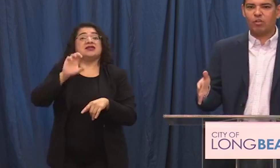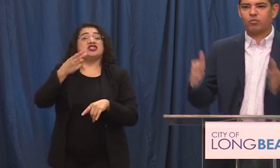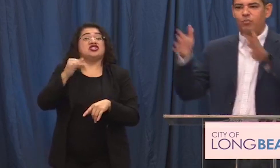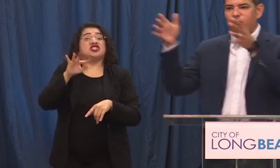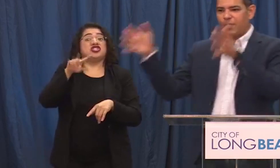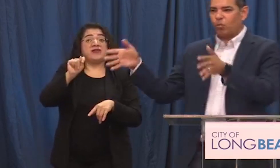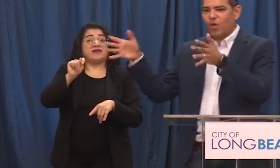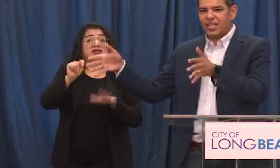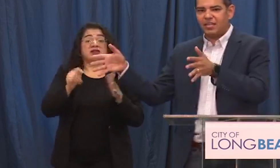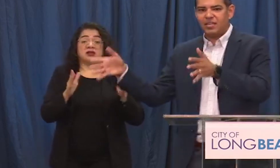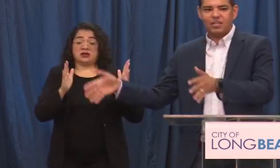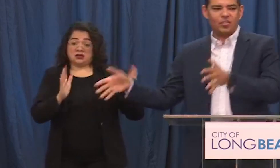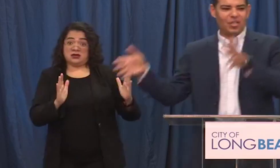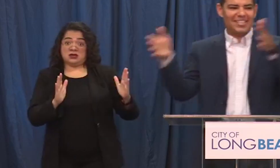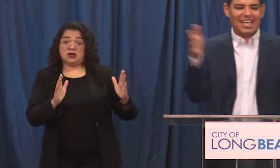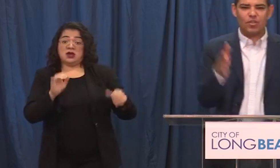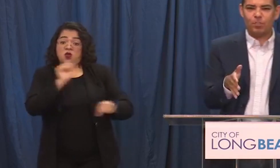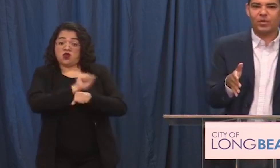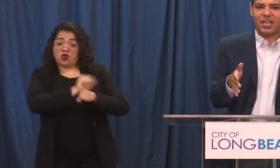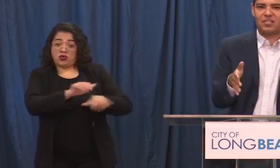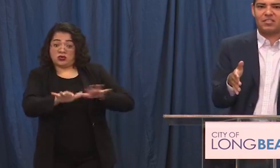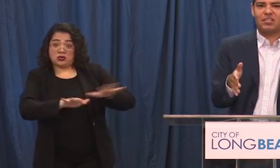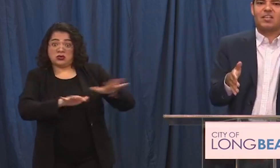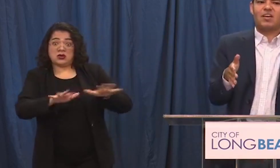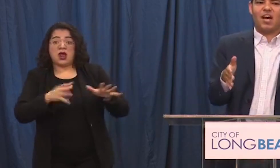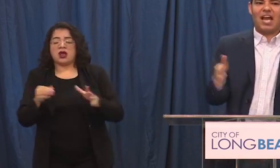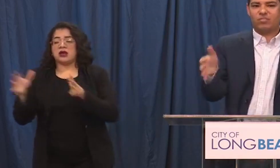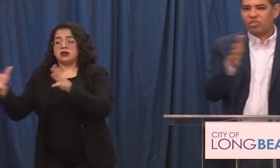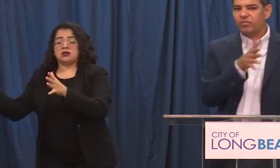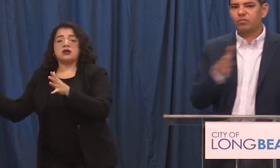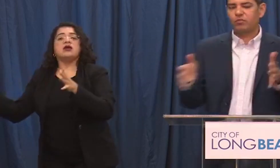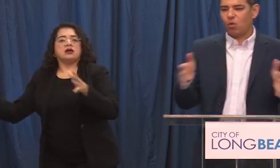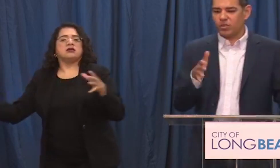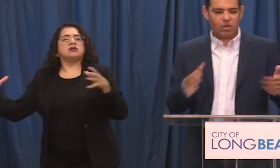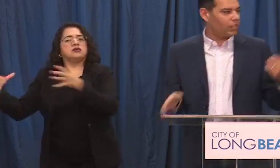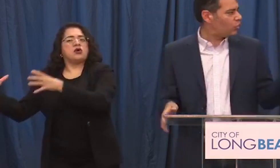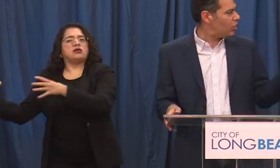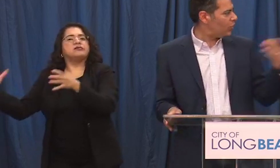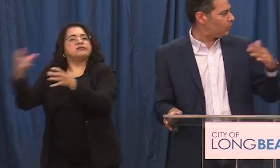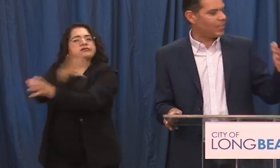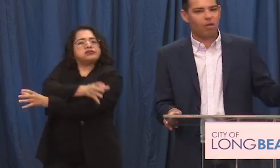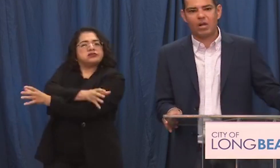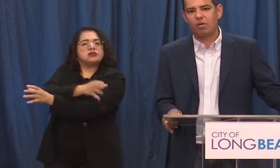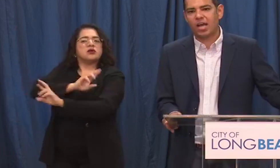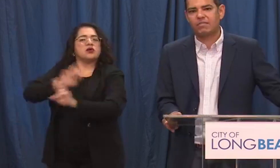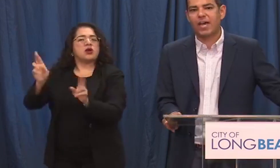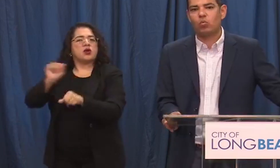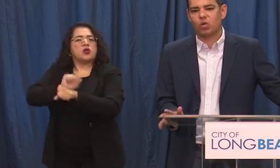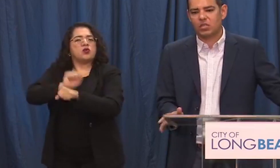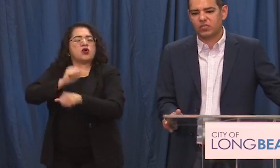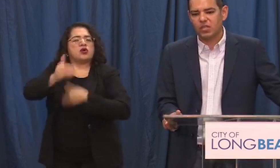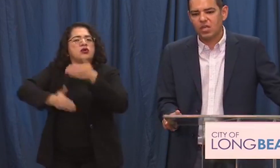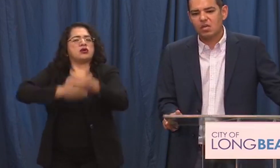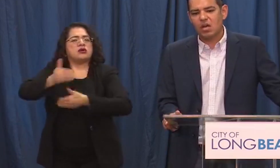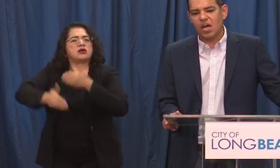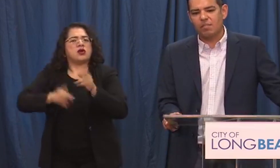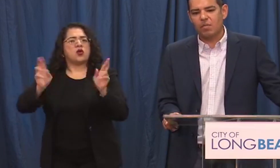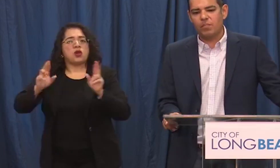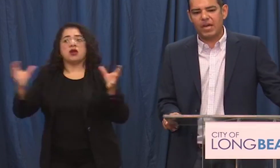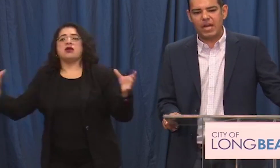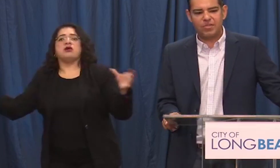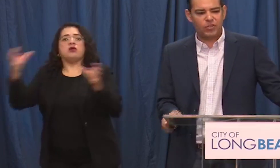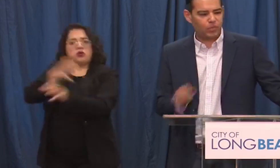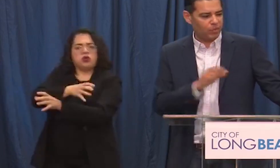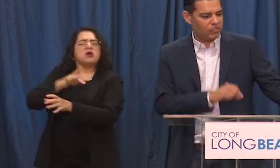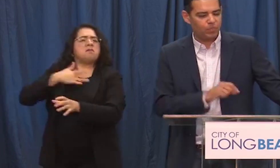scene and also people ready to take their place uh as shifts move forward so i'll let the chief explain how how kind of that works um